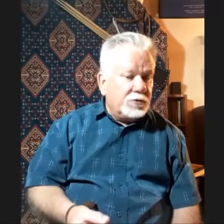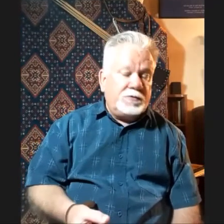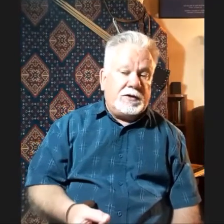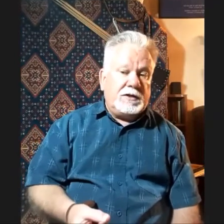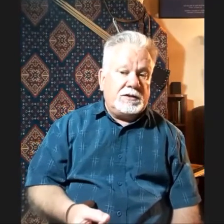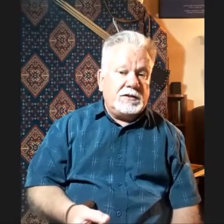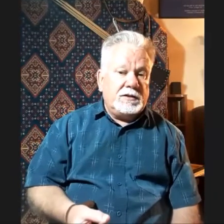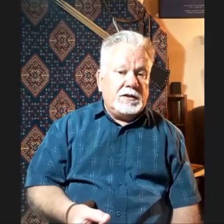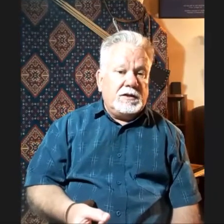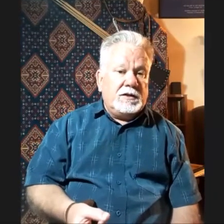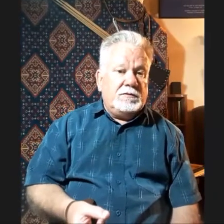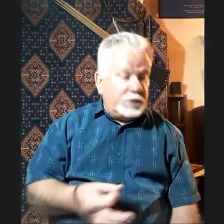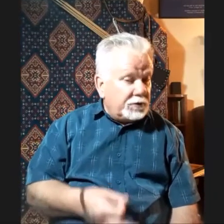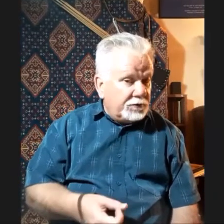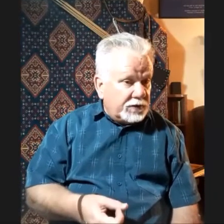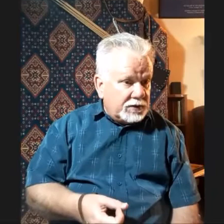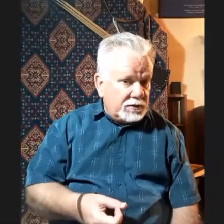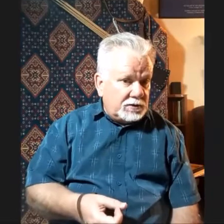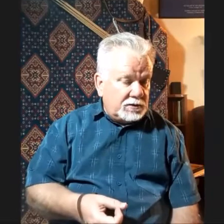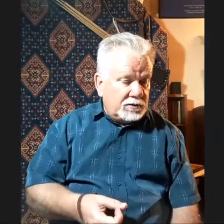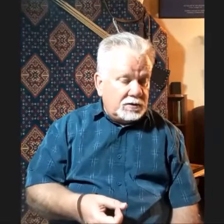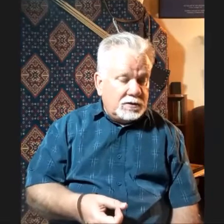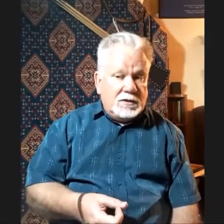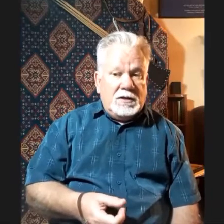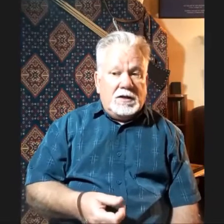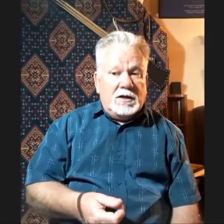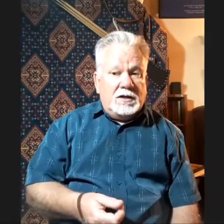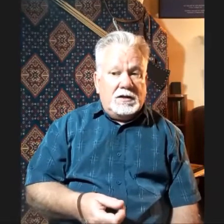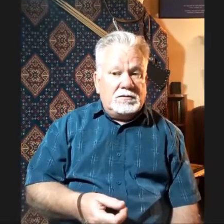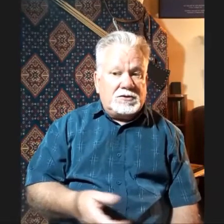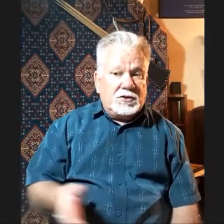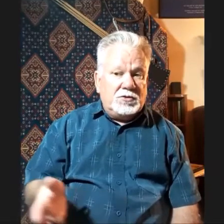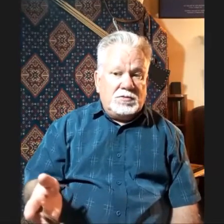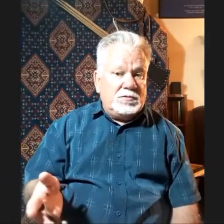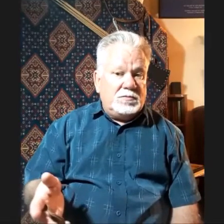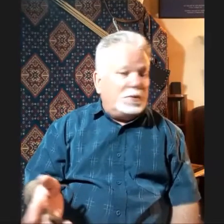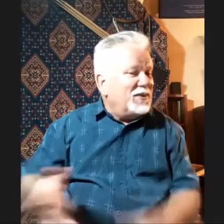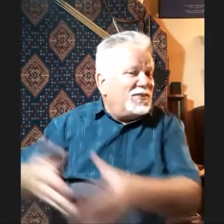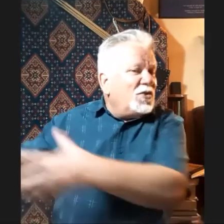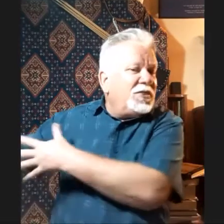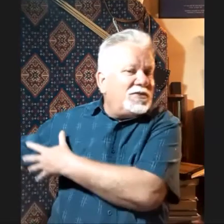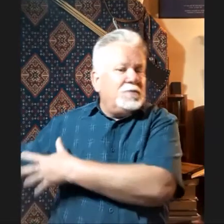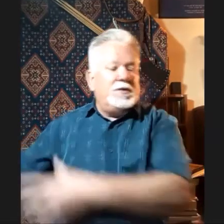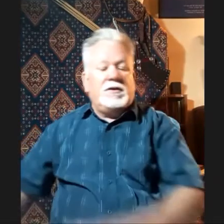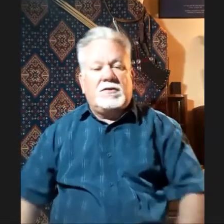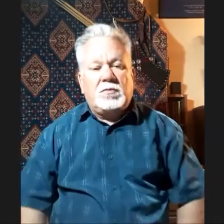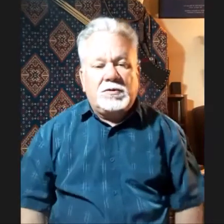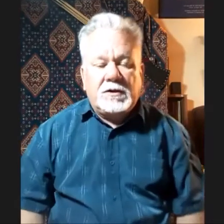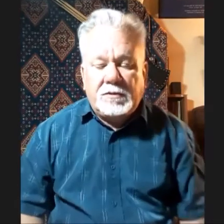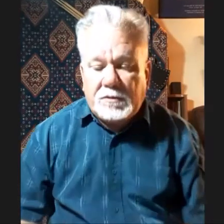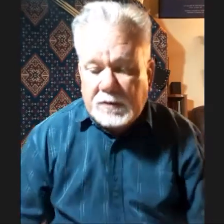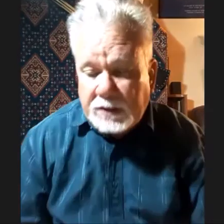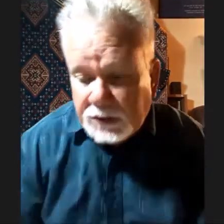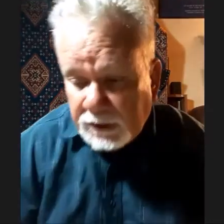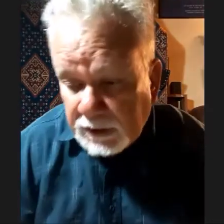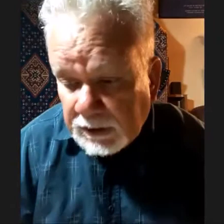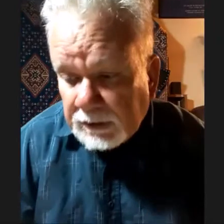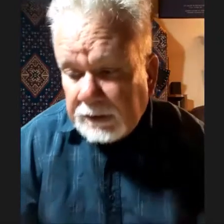good for hunting, very fast. So, but it's not the same thing as what was going on in Asia. The